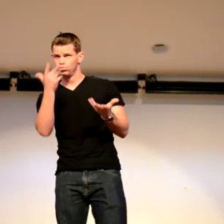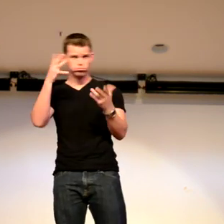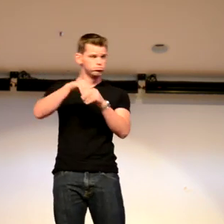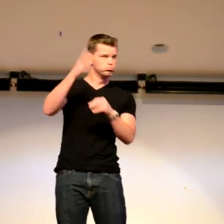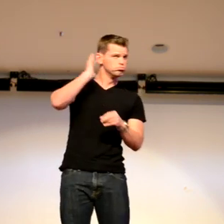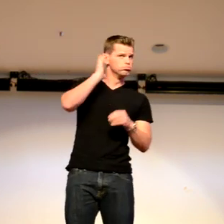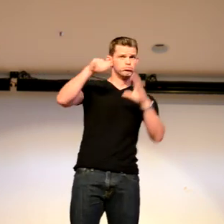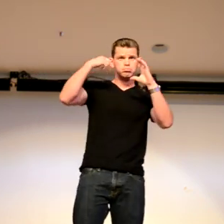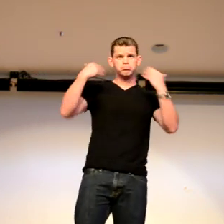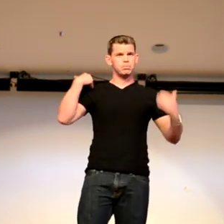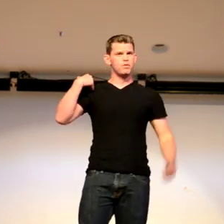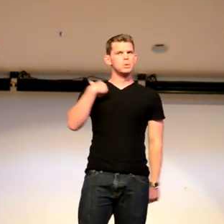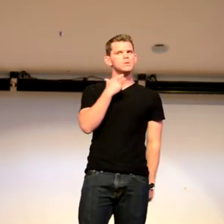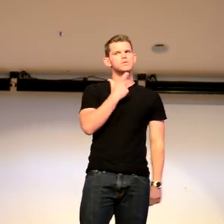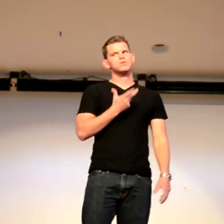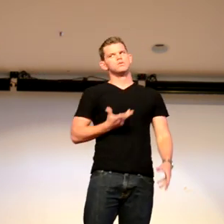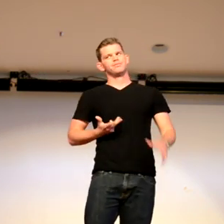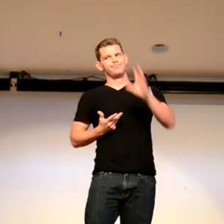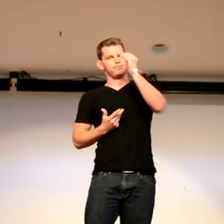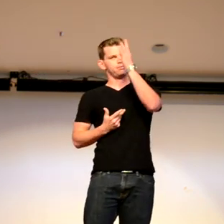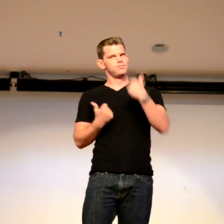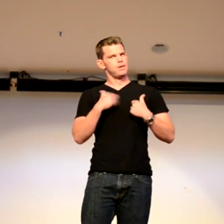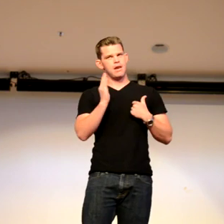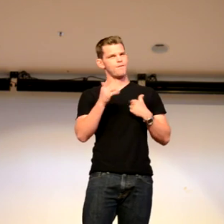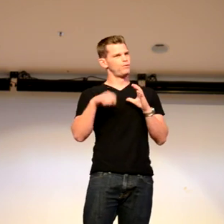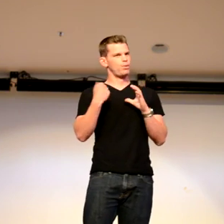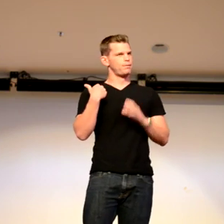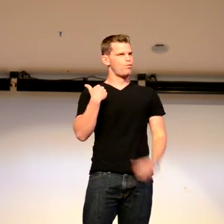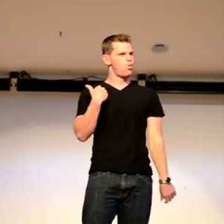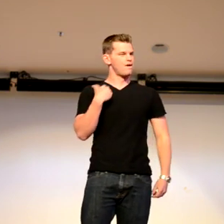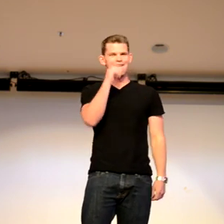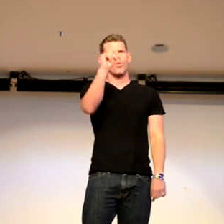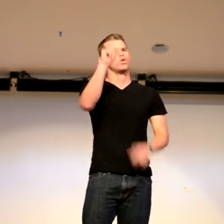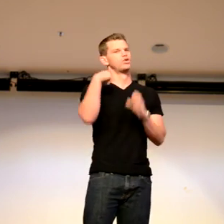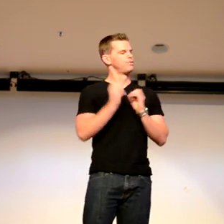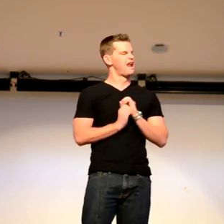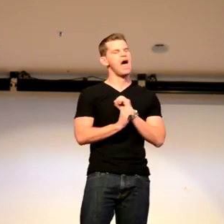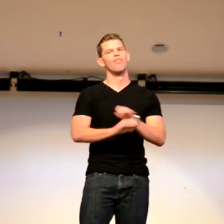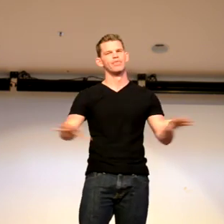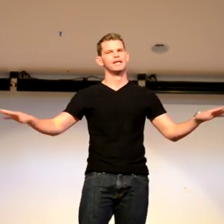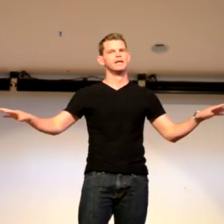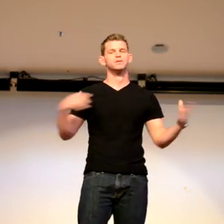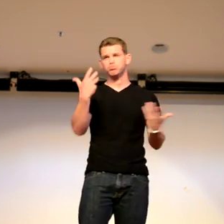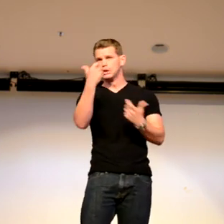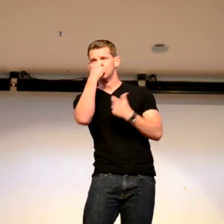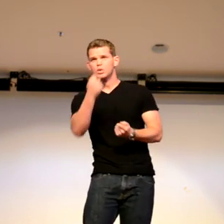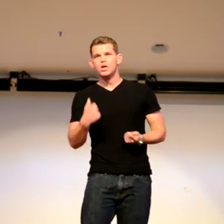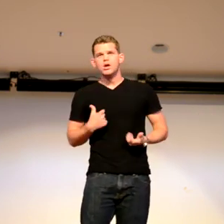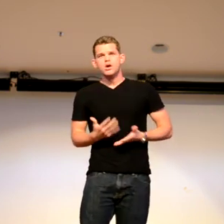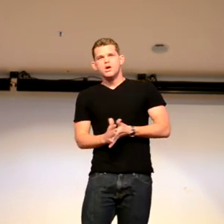become an actor? You know, have you ever been involved in film before? And I said, ah, just to tell you, I have never been involved in film. I have not, never at